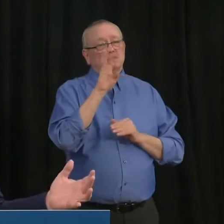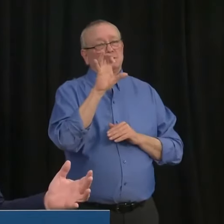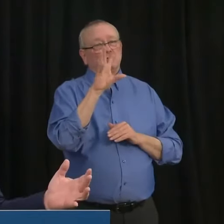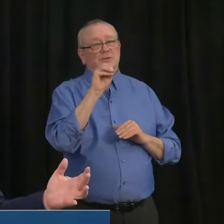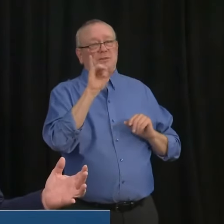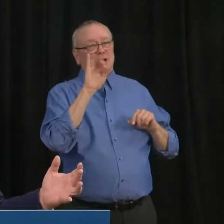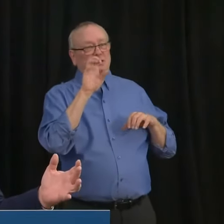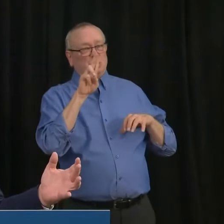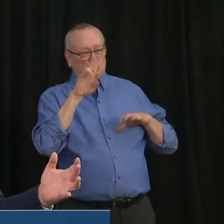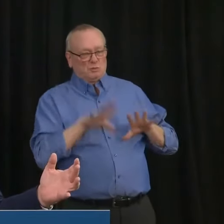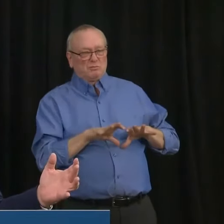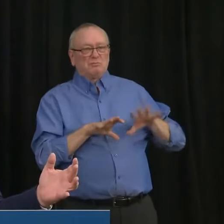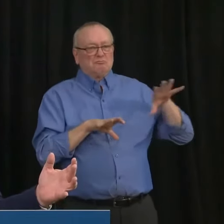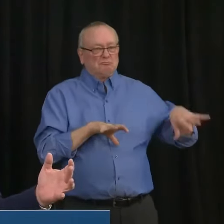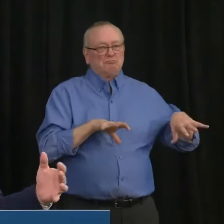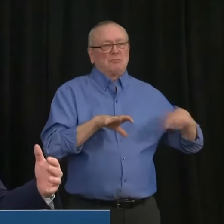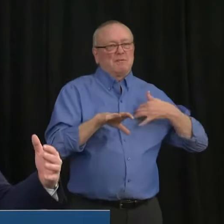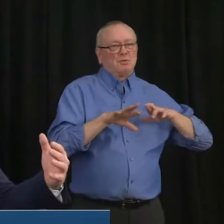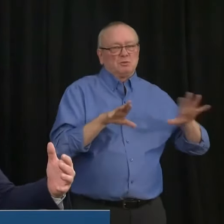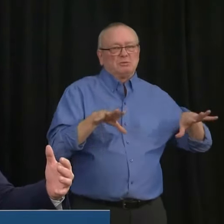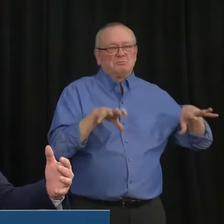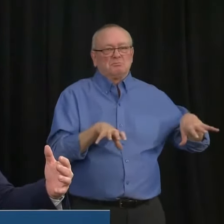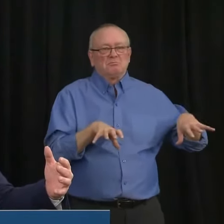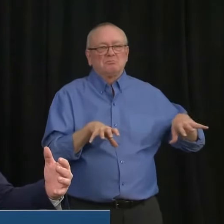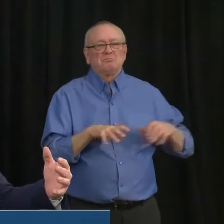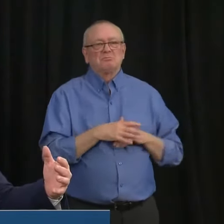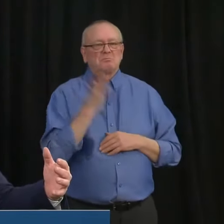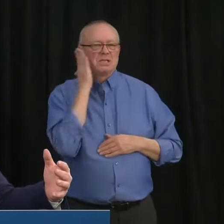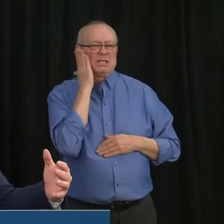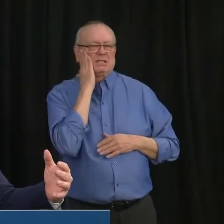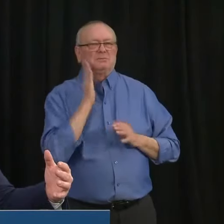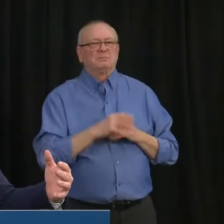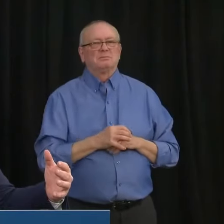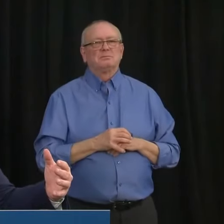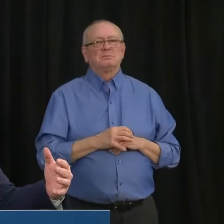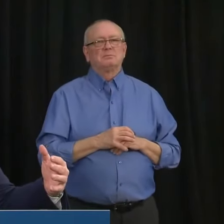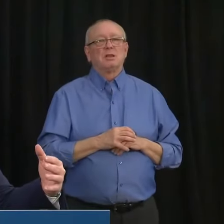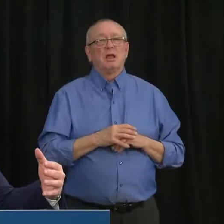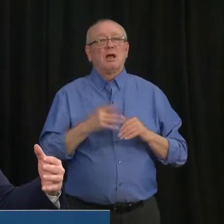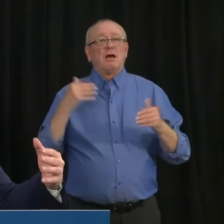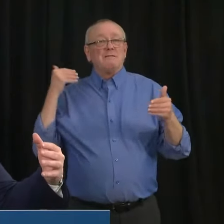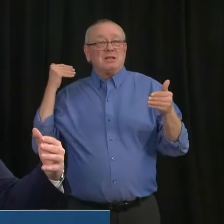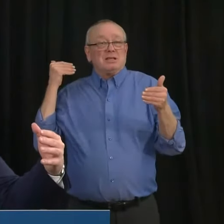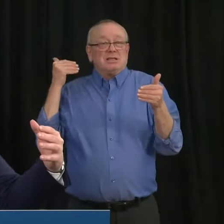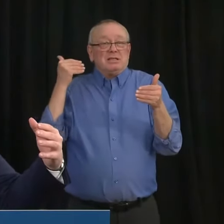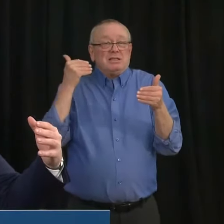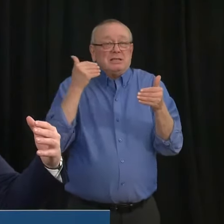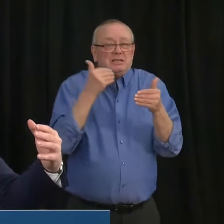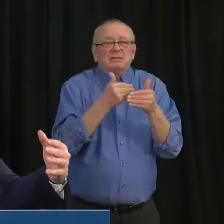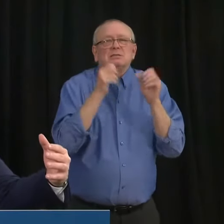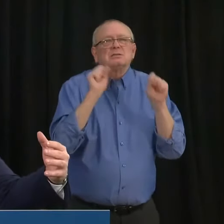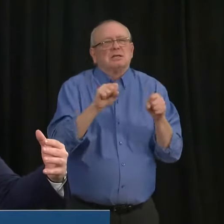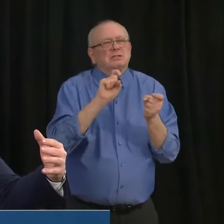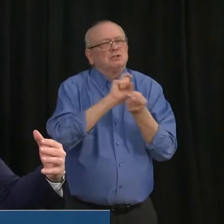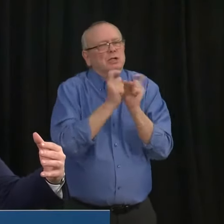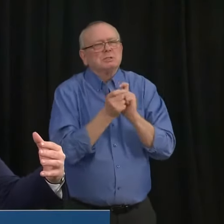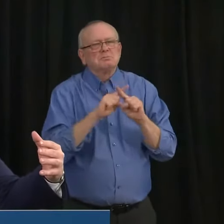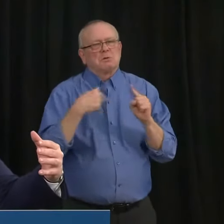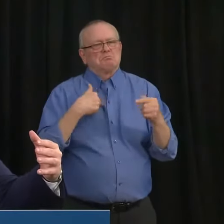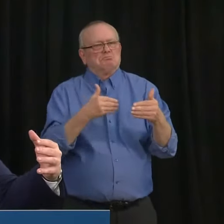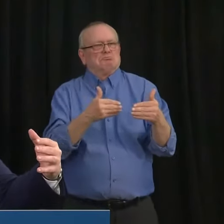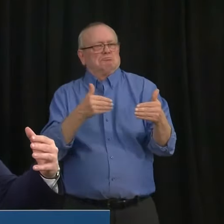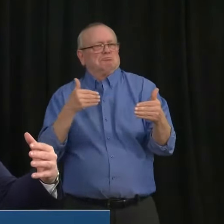a sense of the scale, we don't want a tenth fate by running to those numbers, because, uh, to open up that